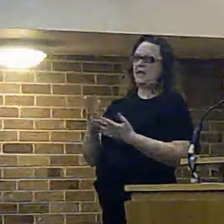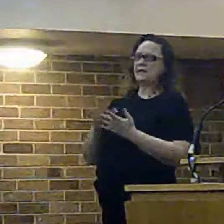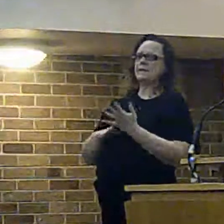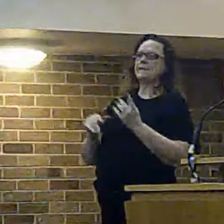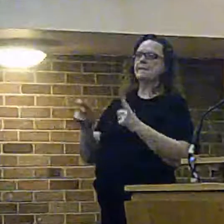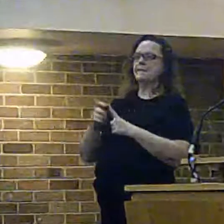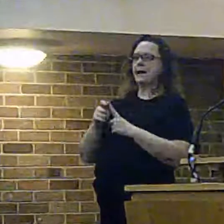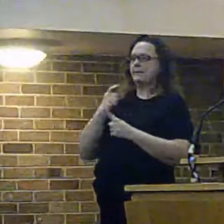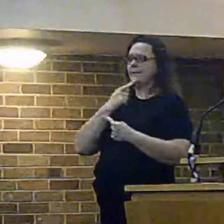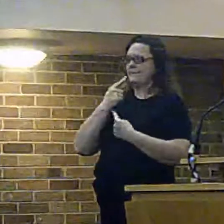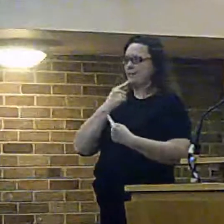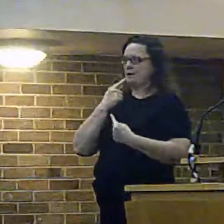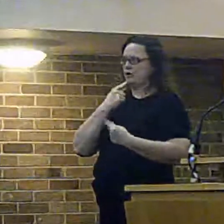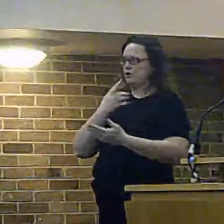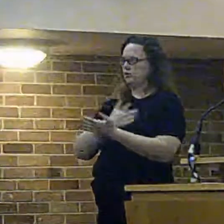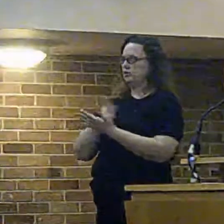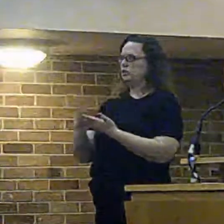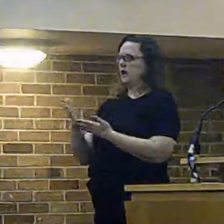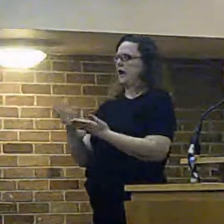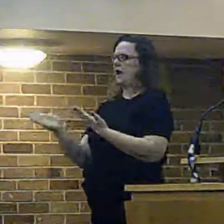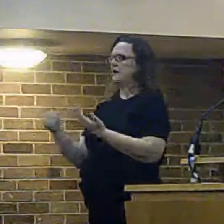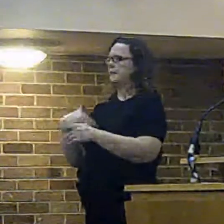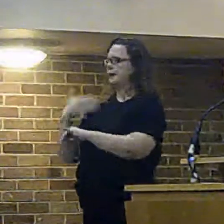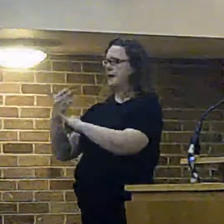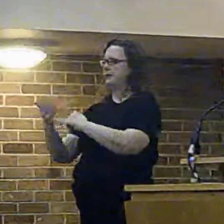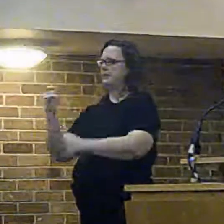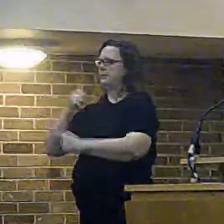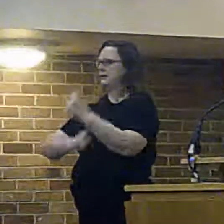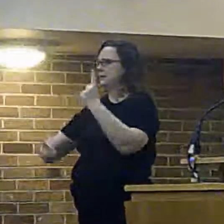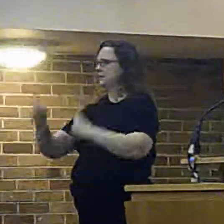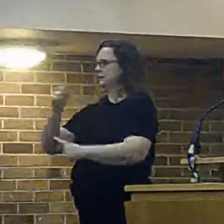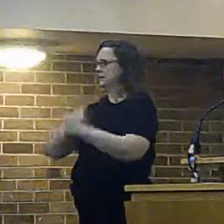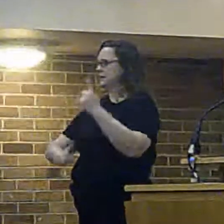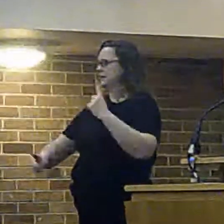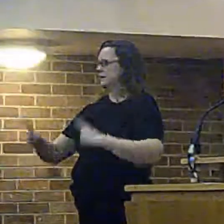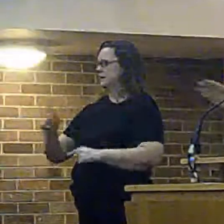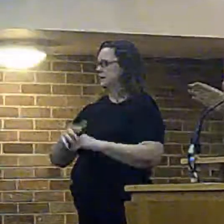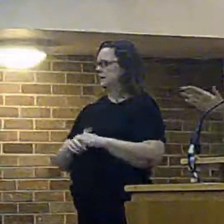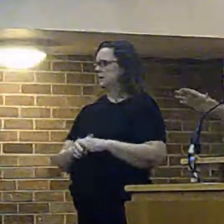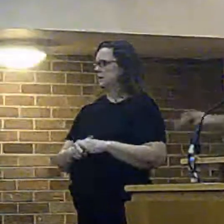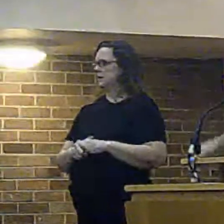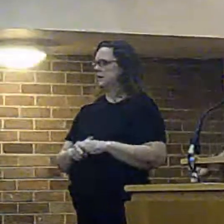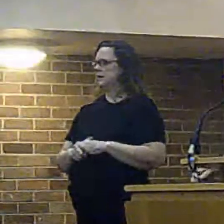information with you at the close of the meeting but right